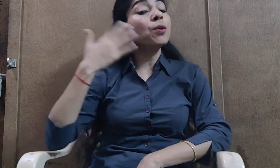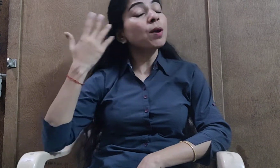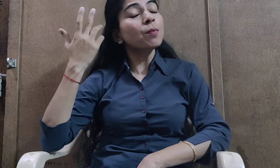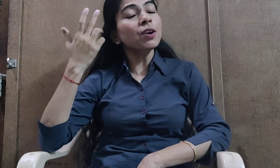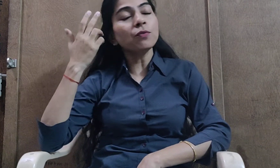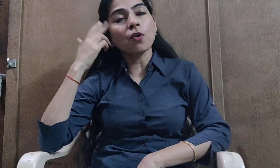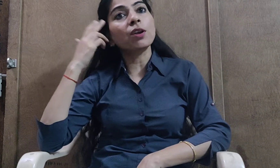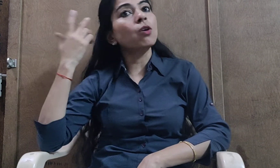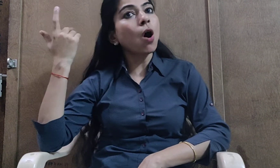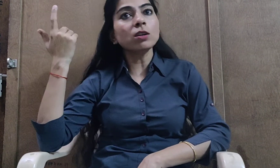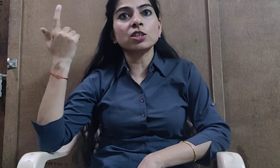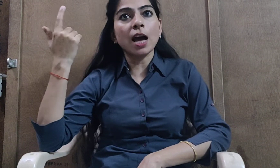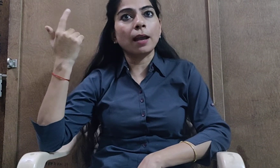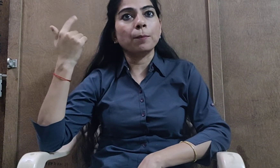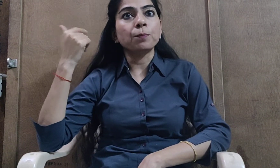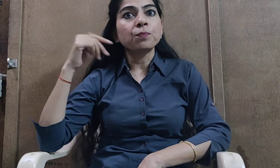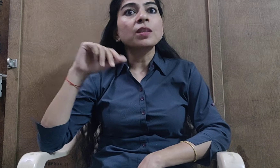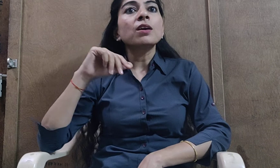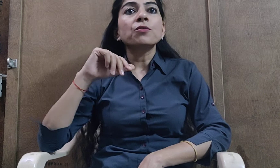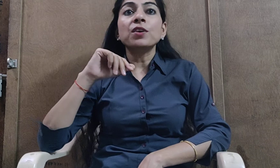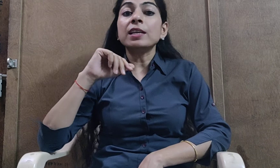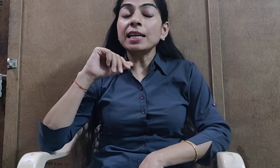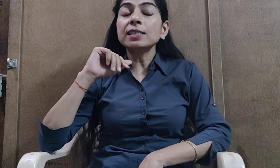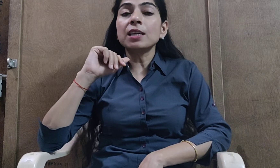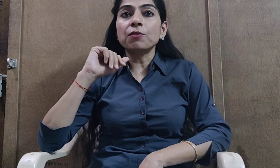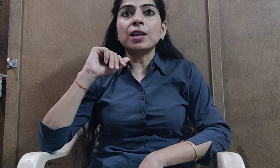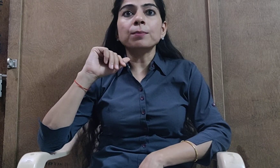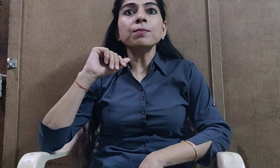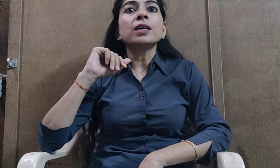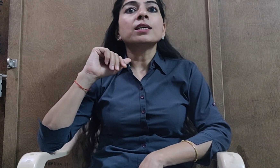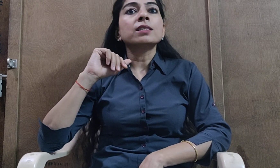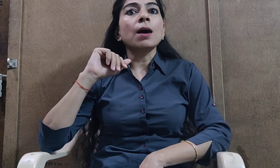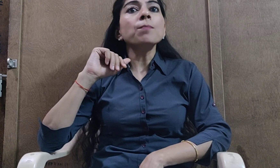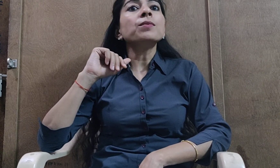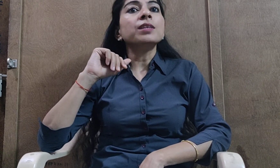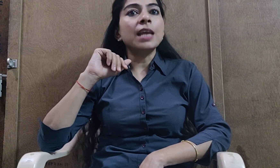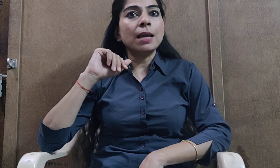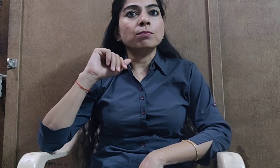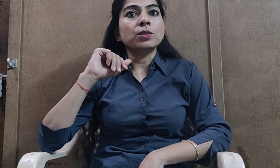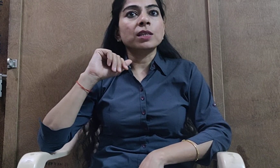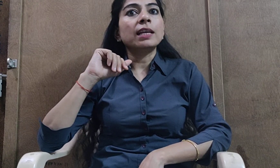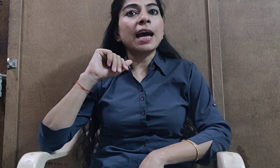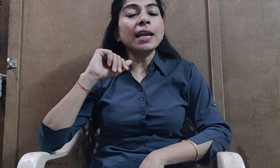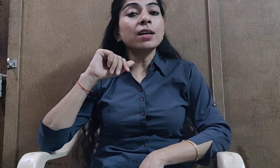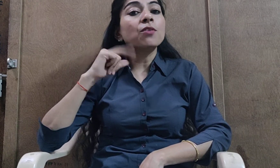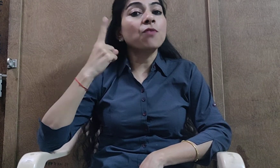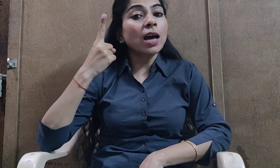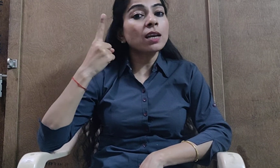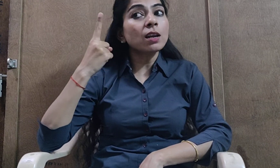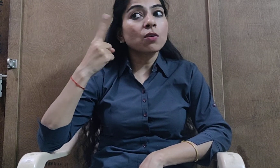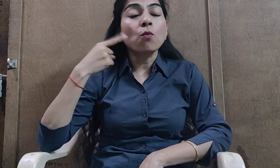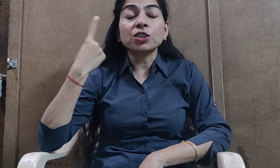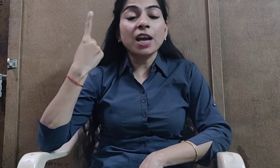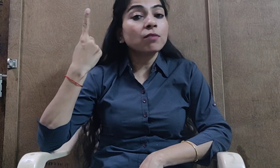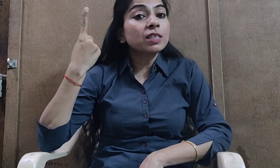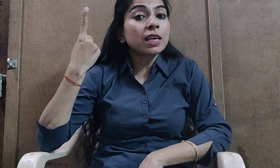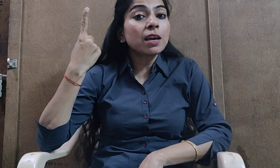remember it for a long time we let's give them some names. Like 1, what can we say?